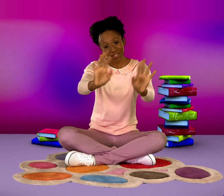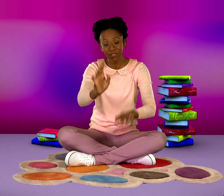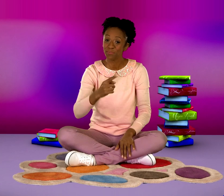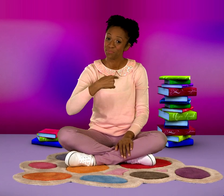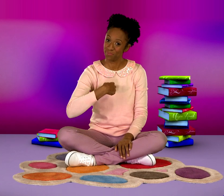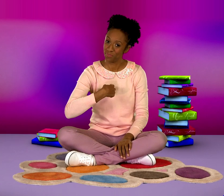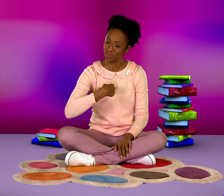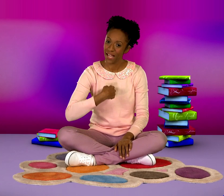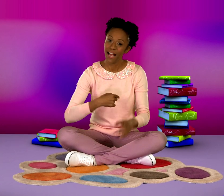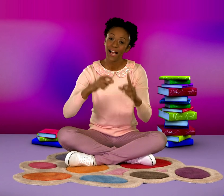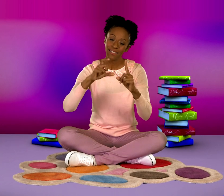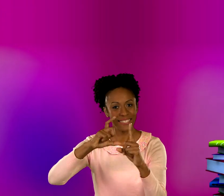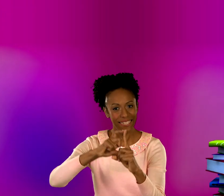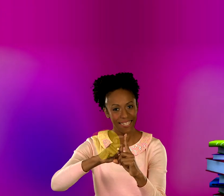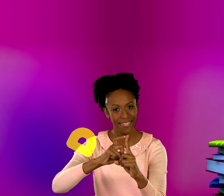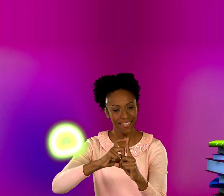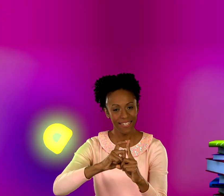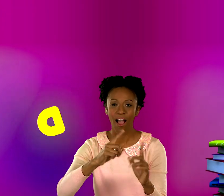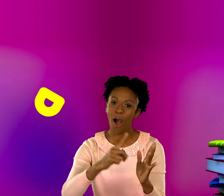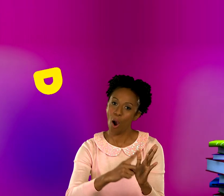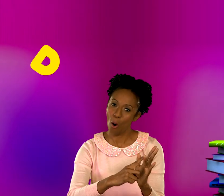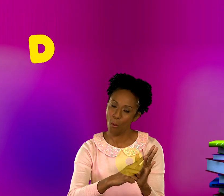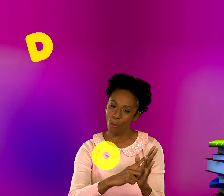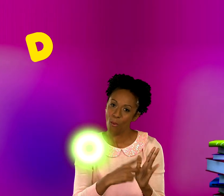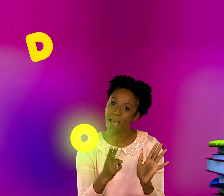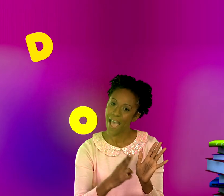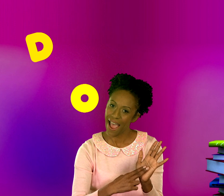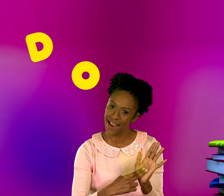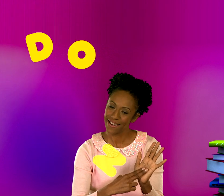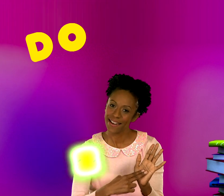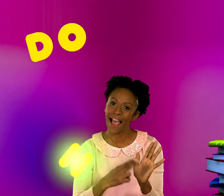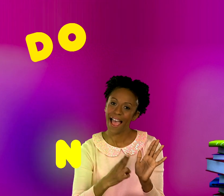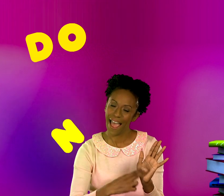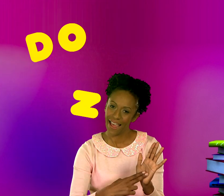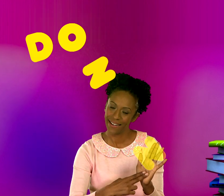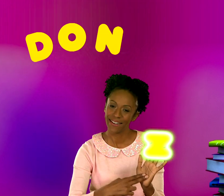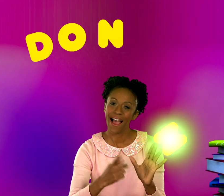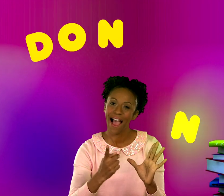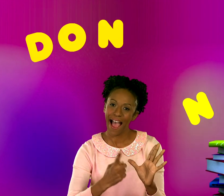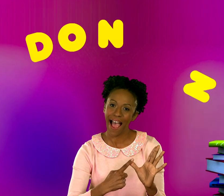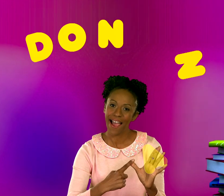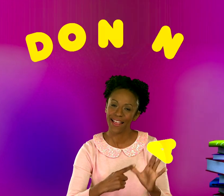My name is D-O-N-N-A